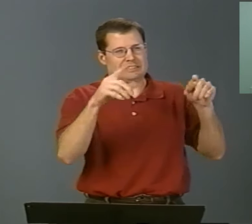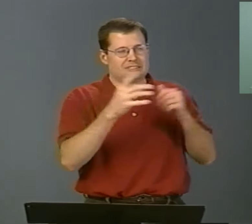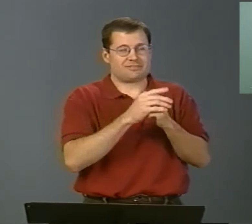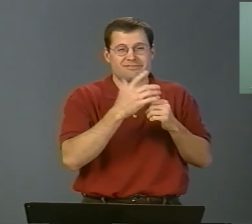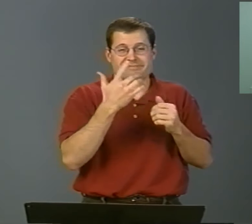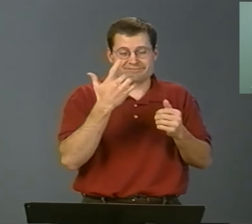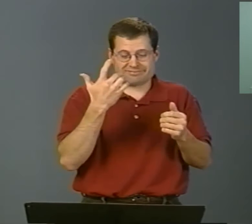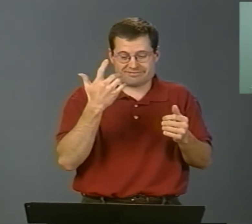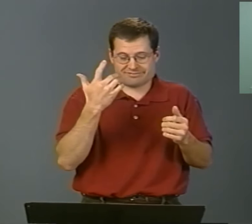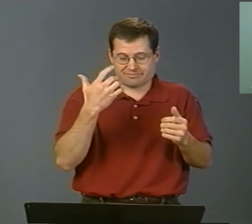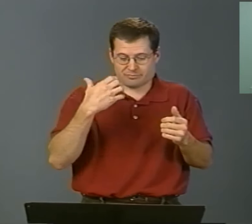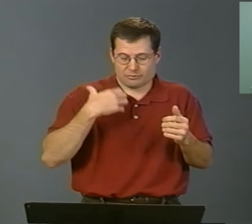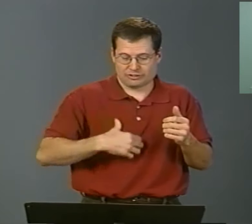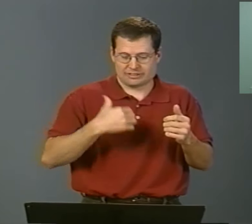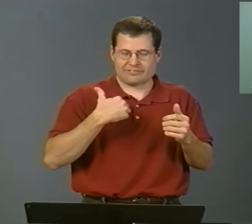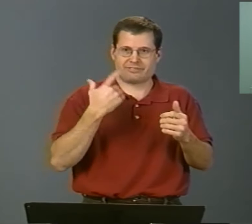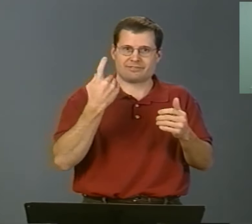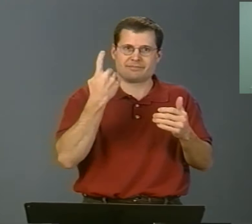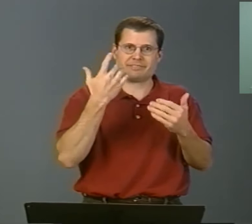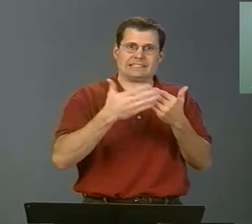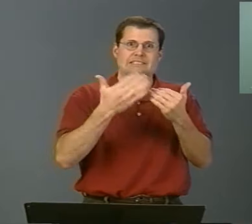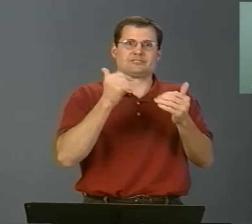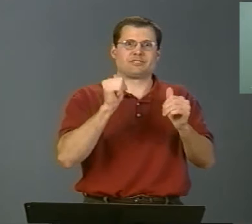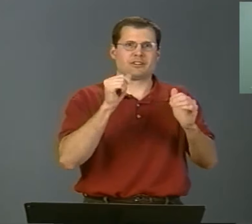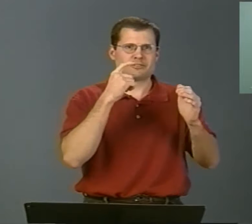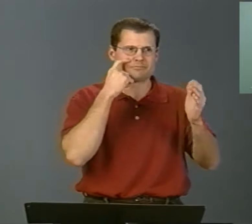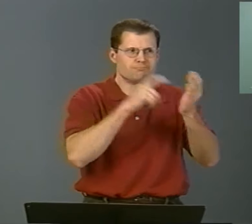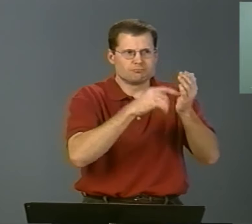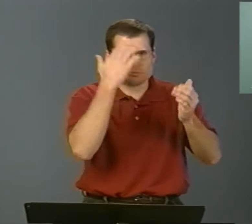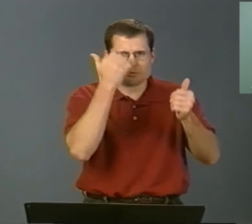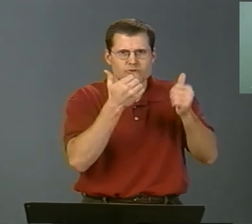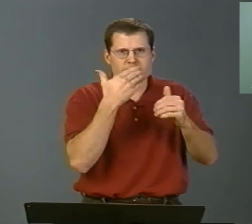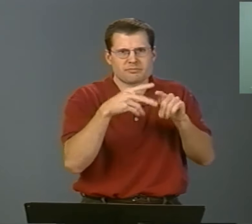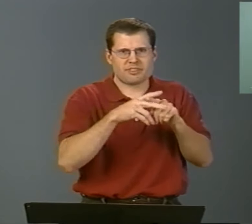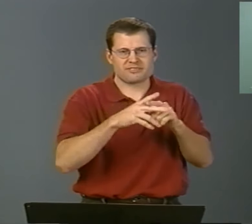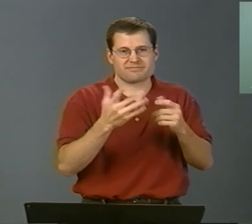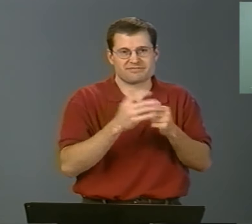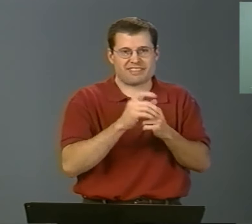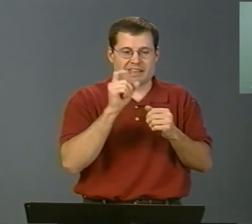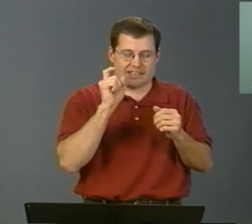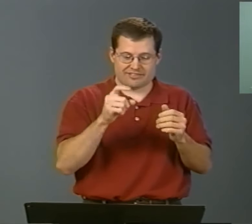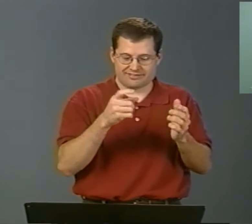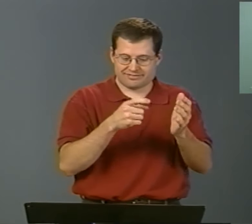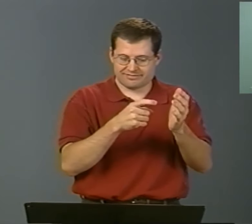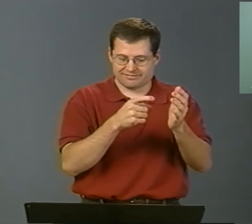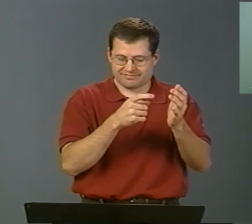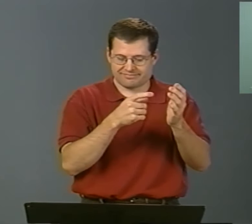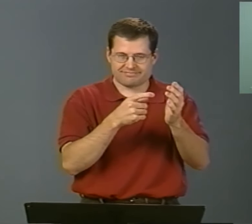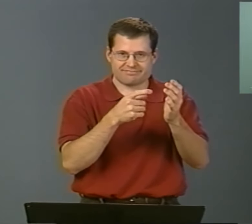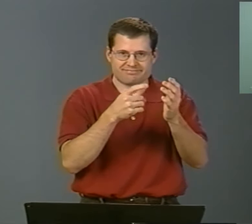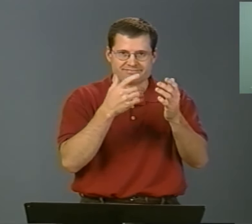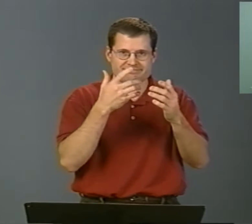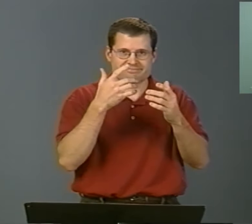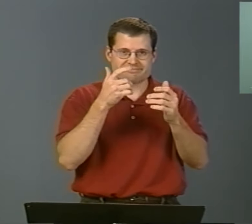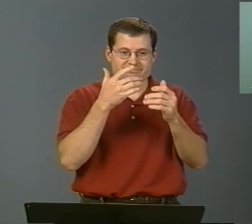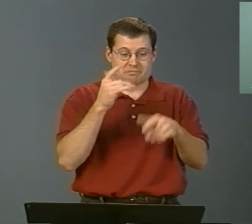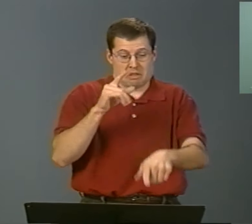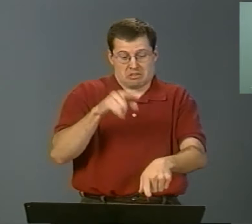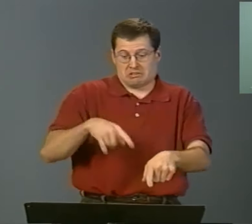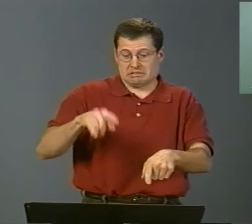problems show up, it's good to have a mechanic that